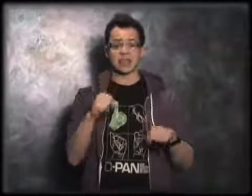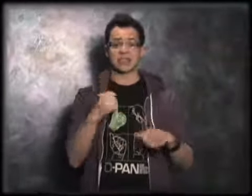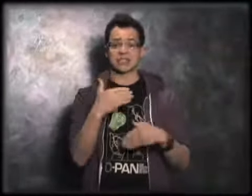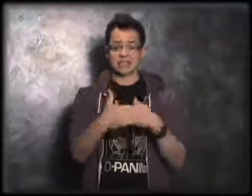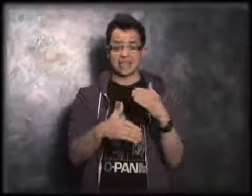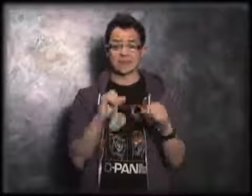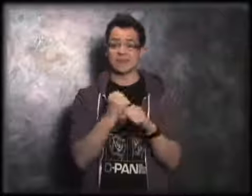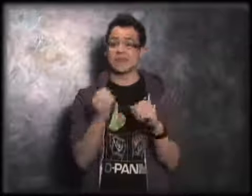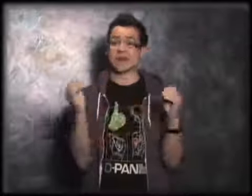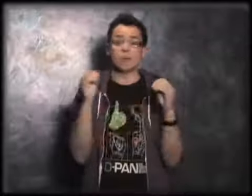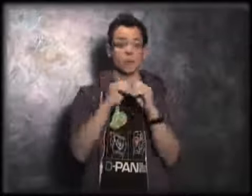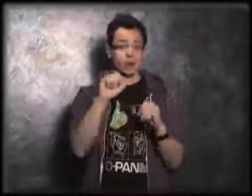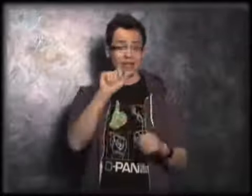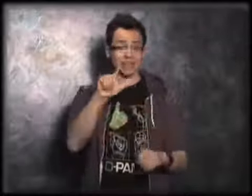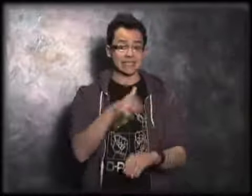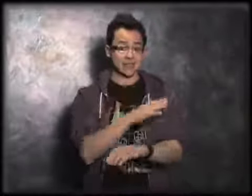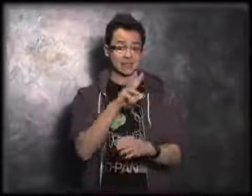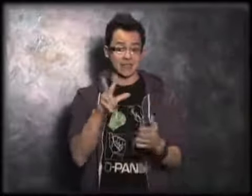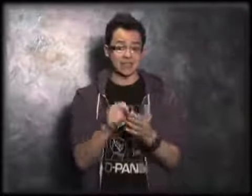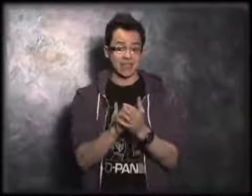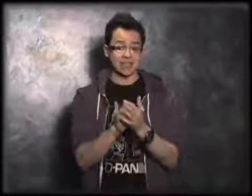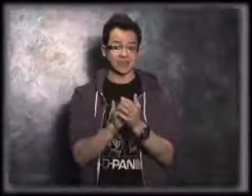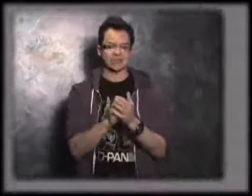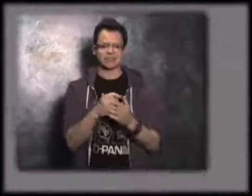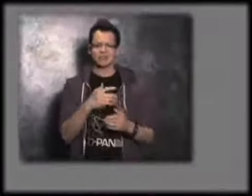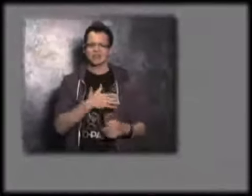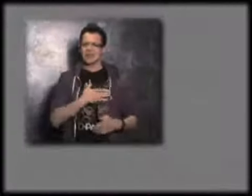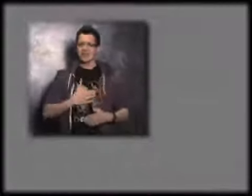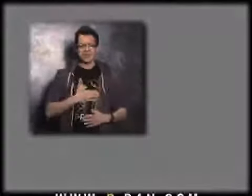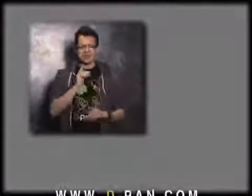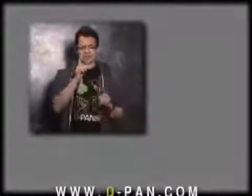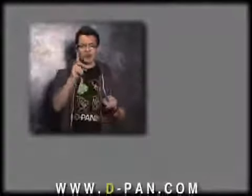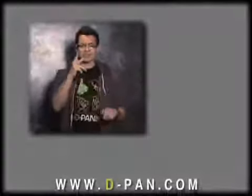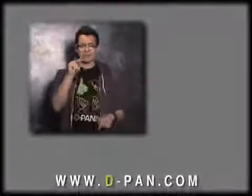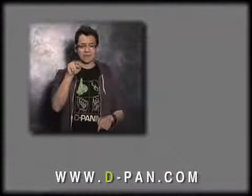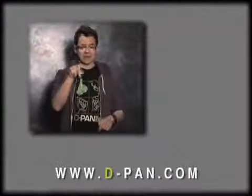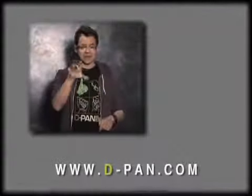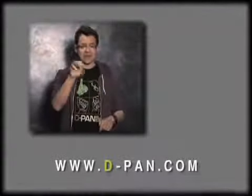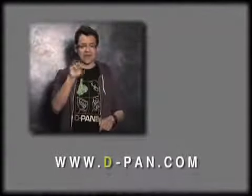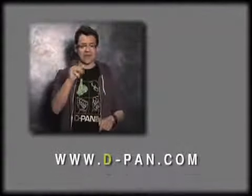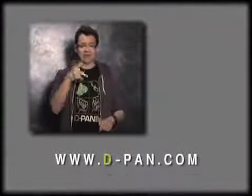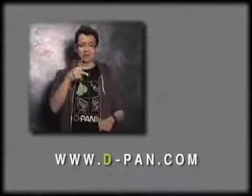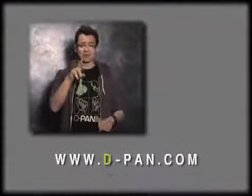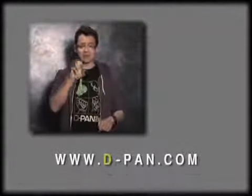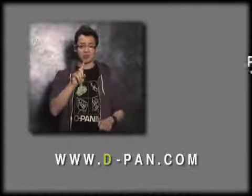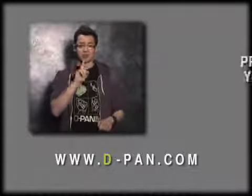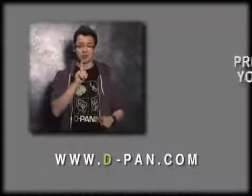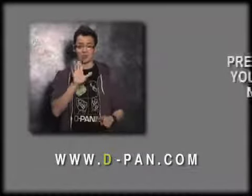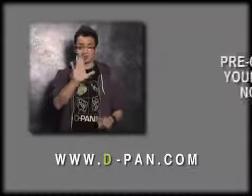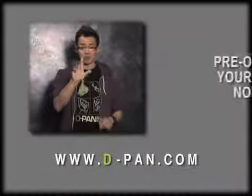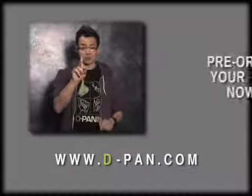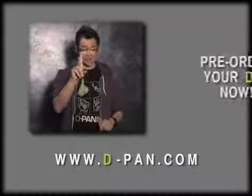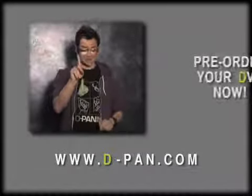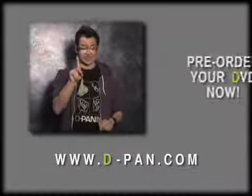can continue to make more ASMR music videos. Please go to D-Pen.com and pre-order your DVD.